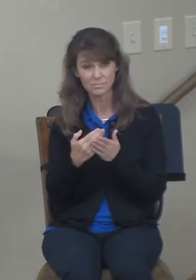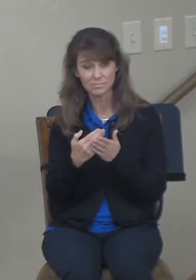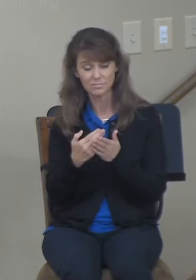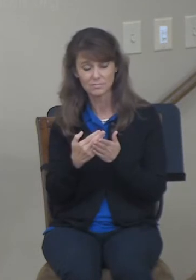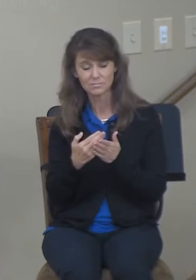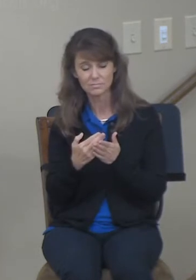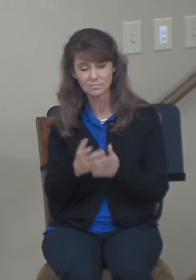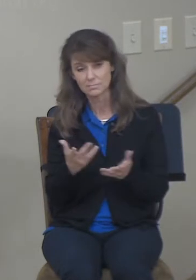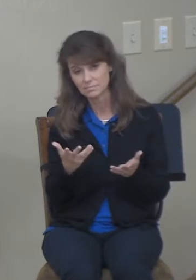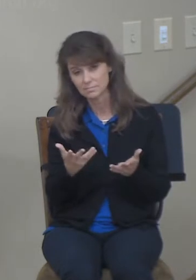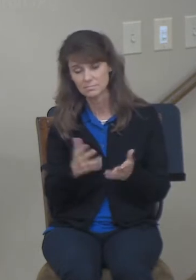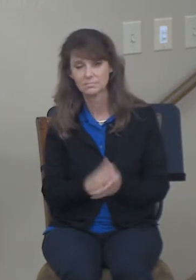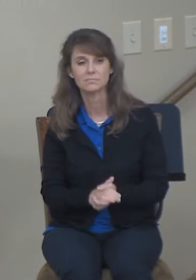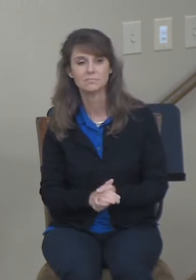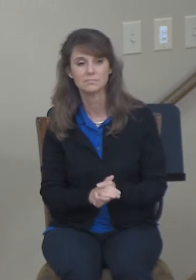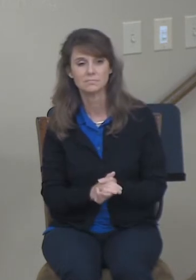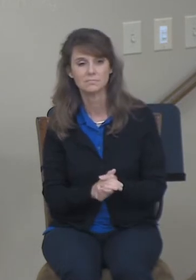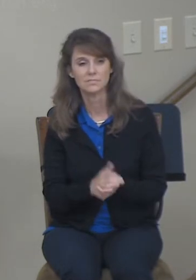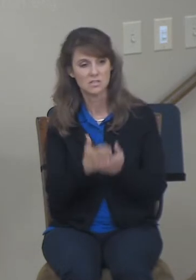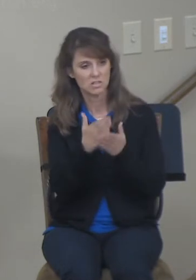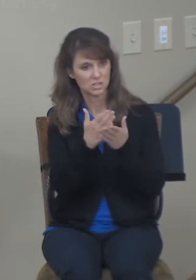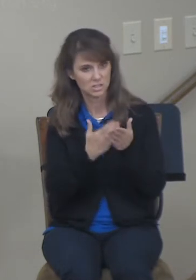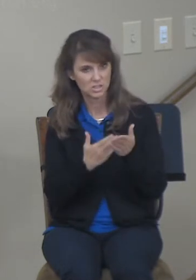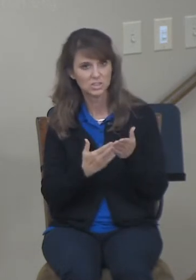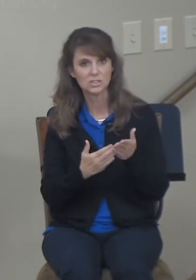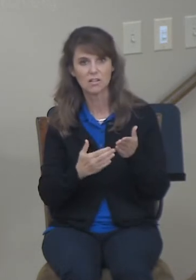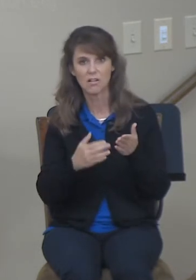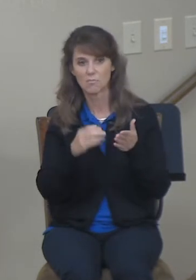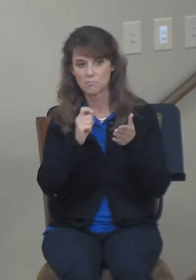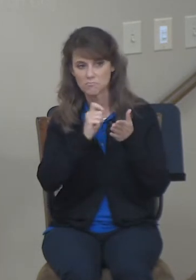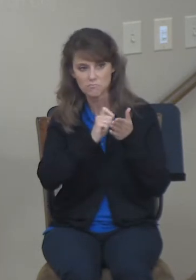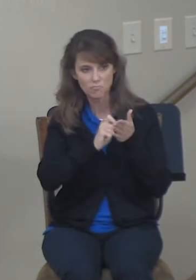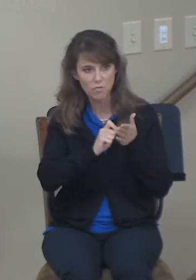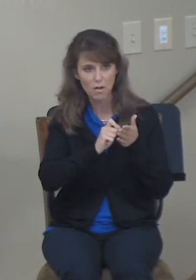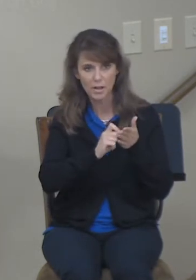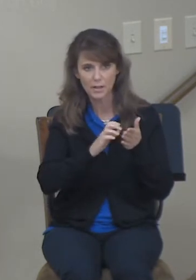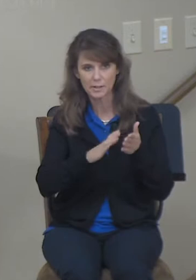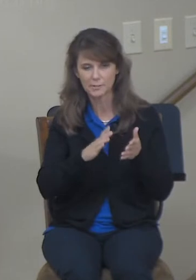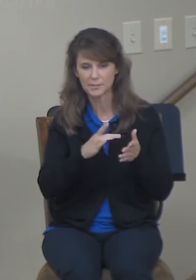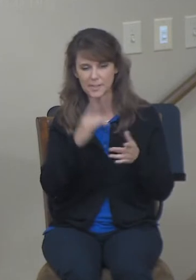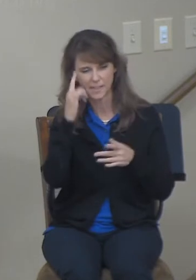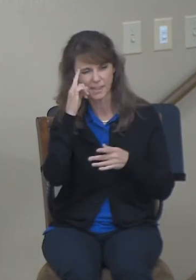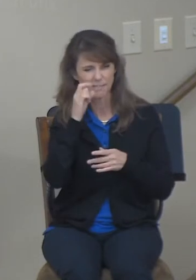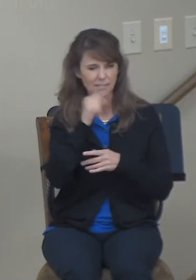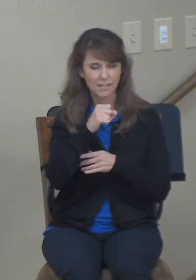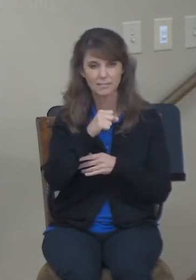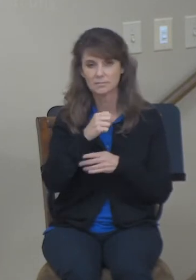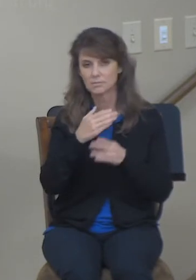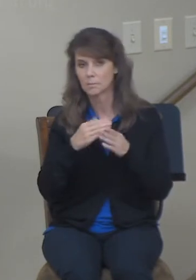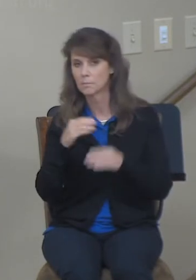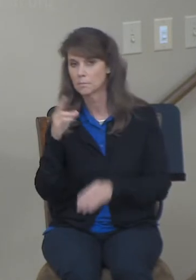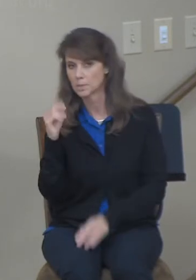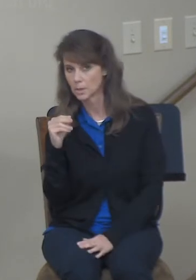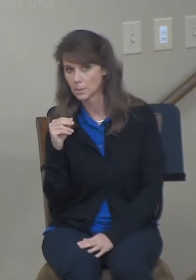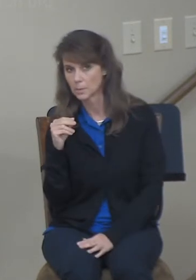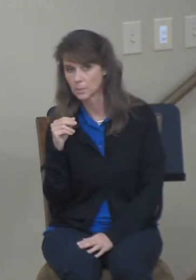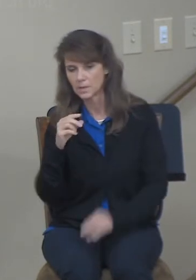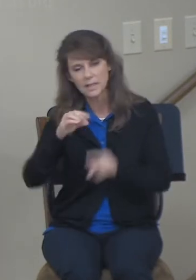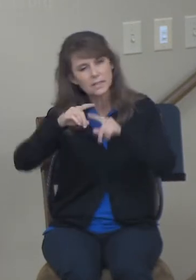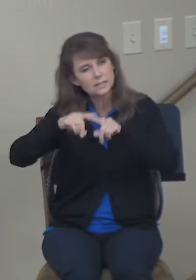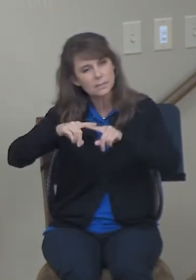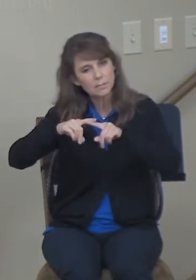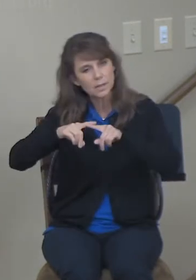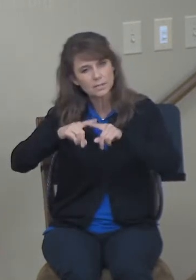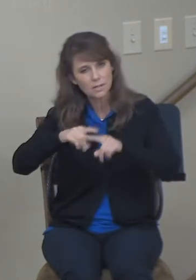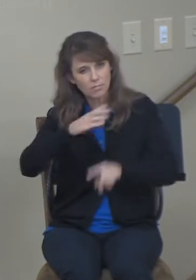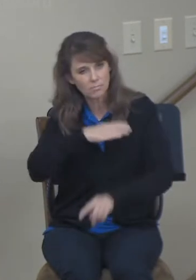divided on that. And it largely is dependent on how you view the character of Naomi. Mark had talked about